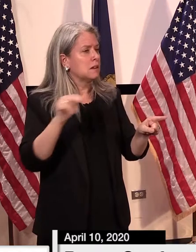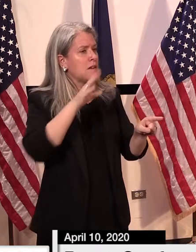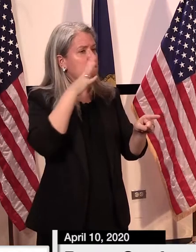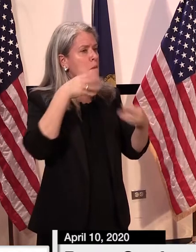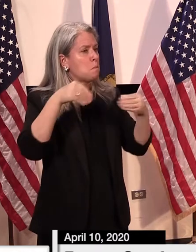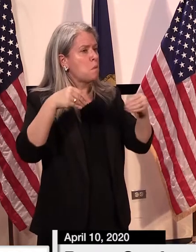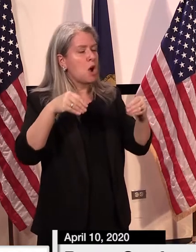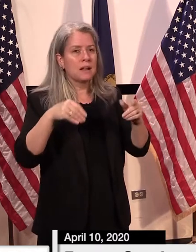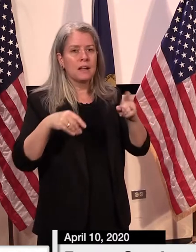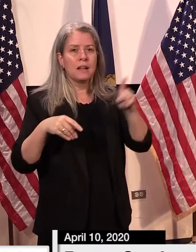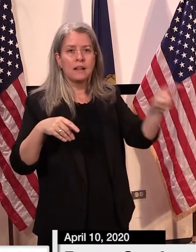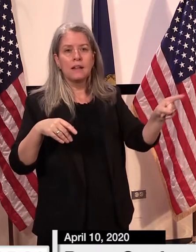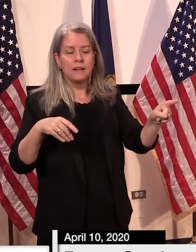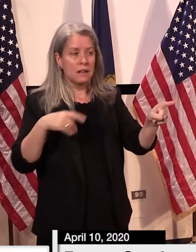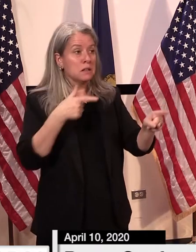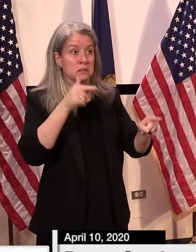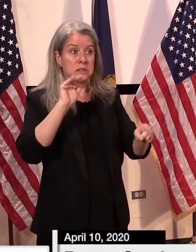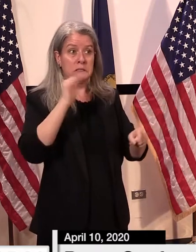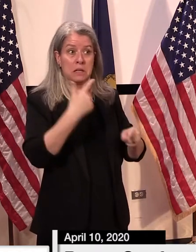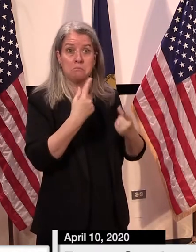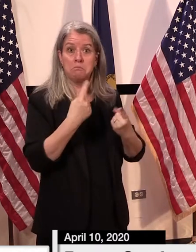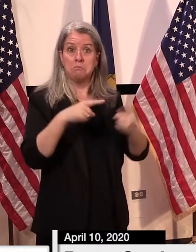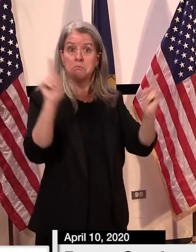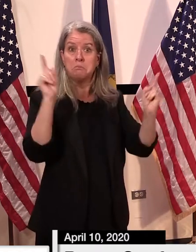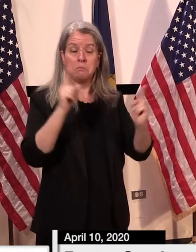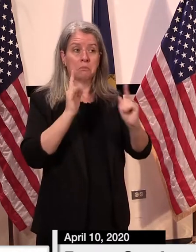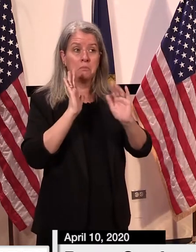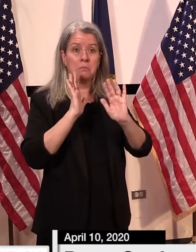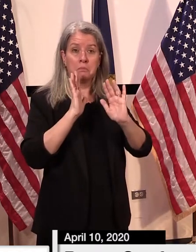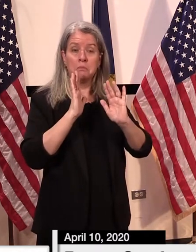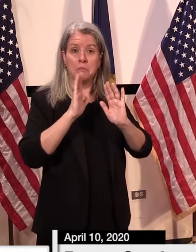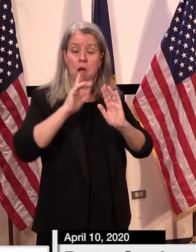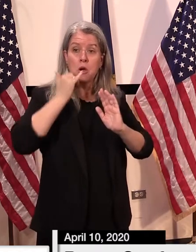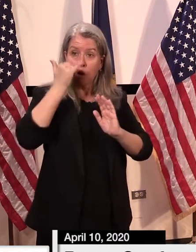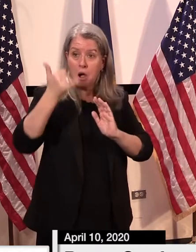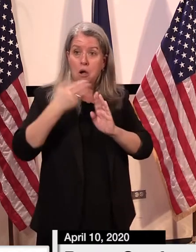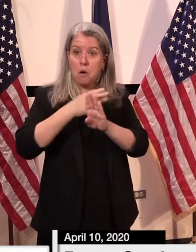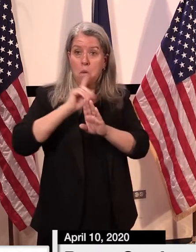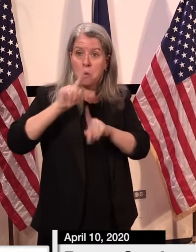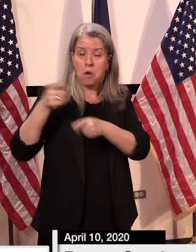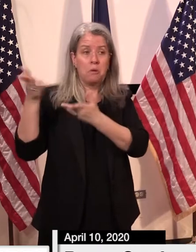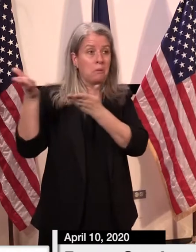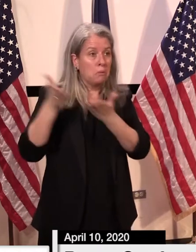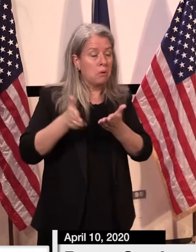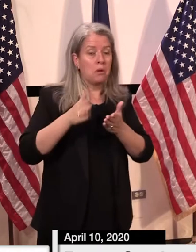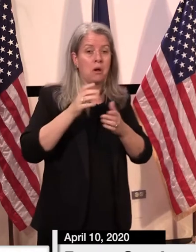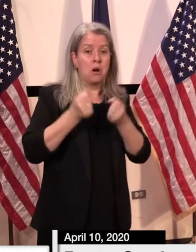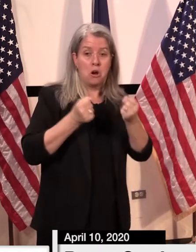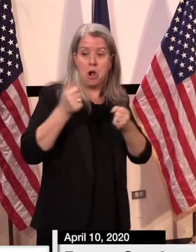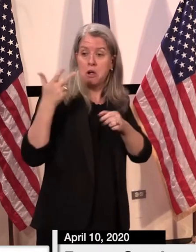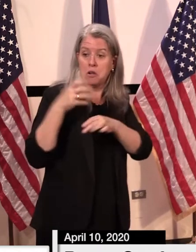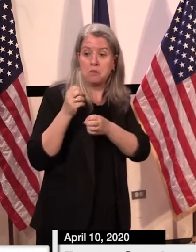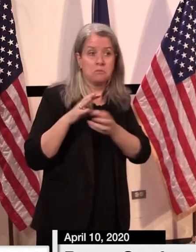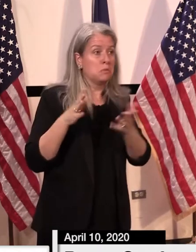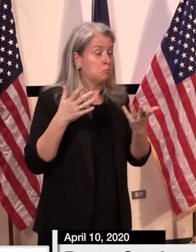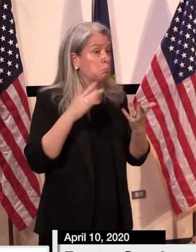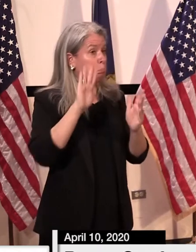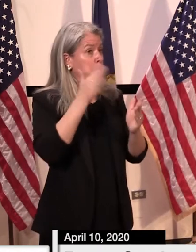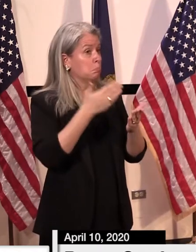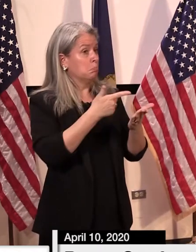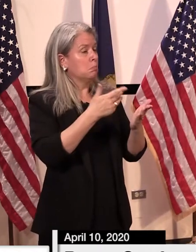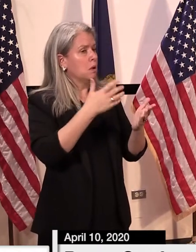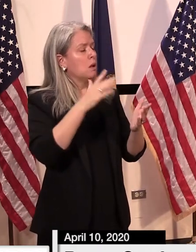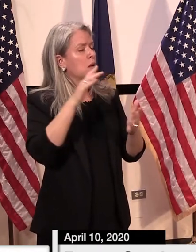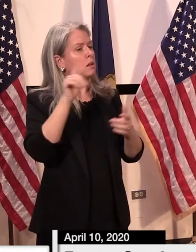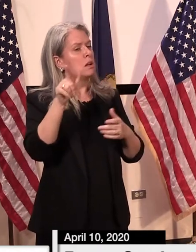farmers market that seems to have successfully modeled that. So, uh, I was